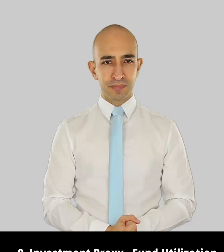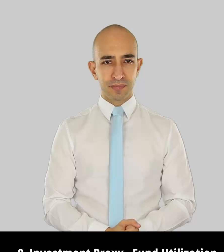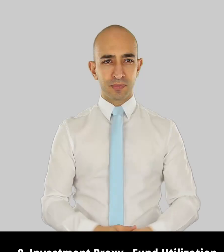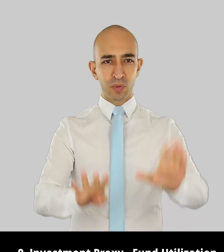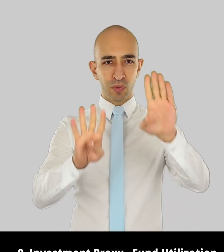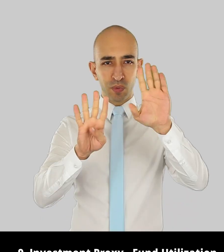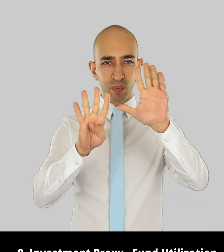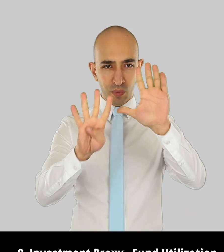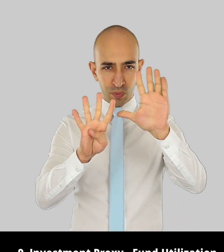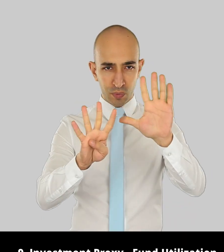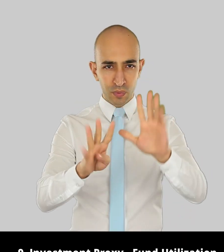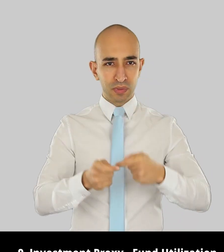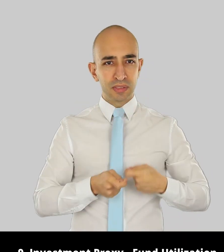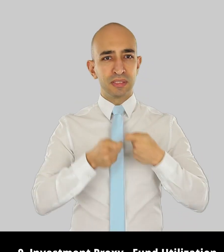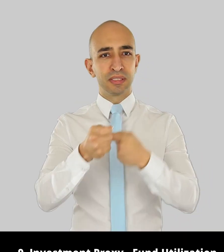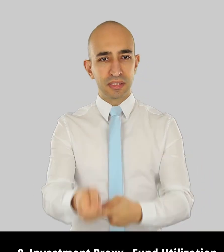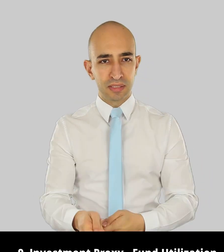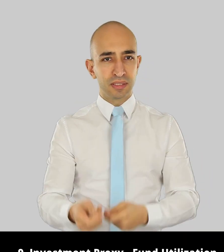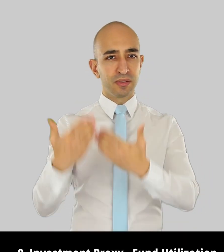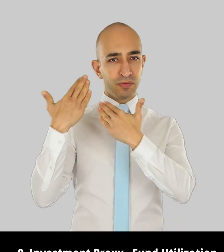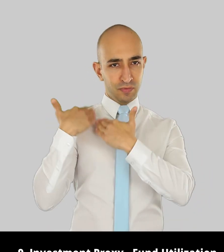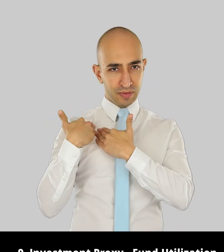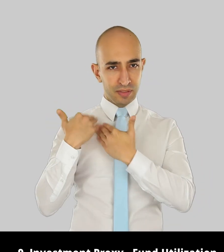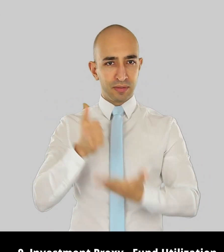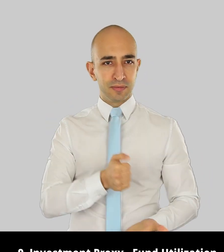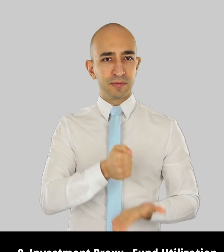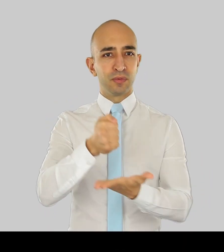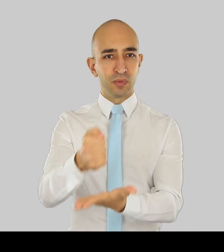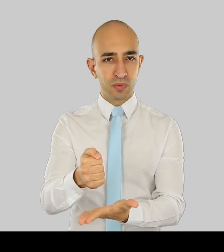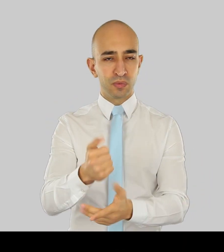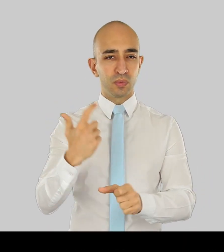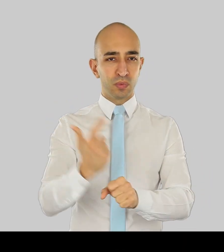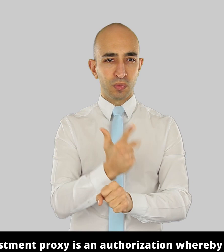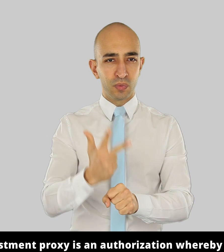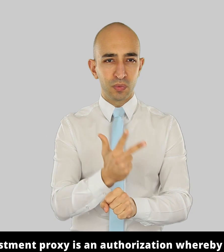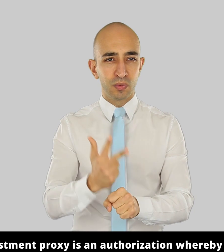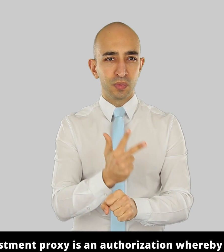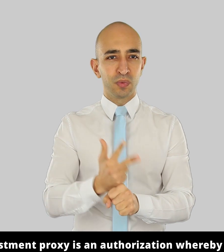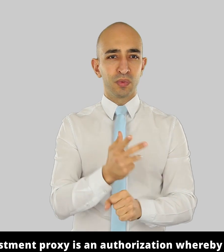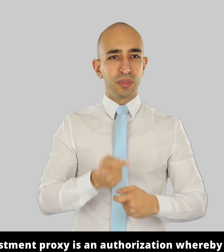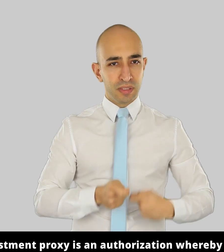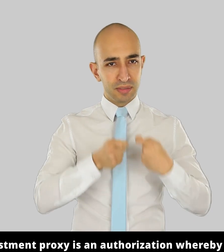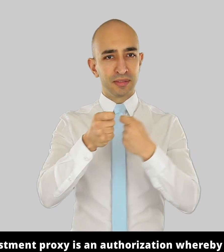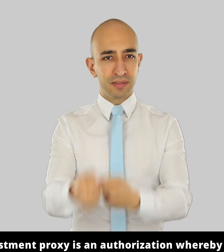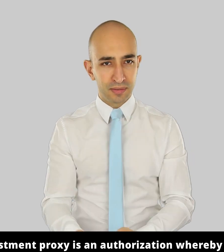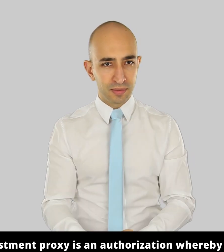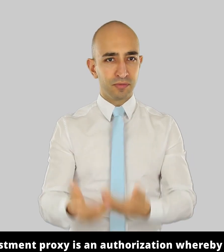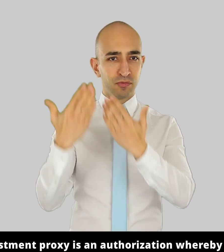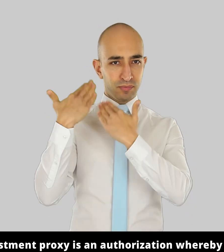9.Investment Proxy Fund Utilization An investment proxy is an authorization